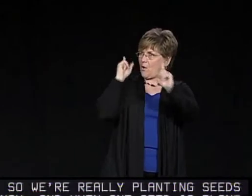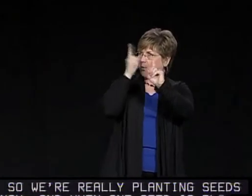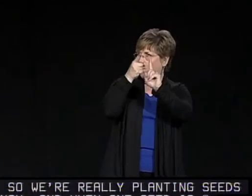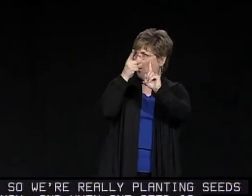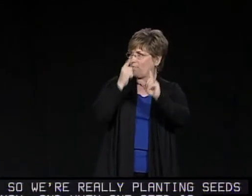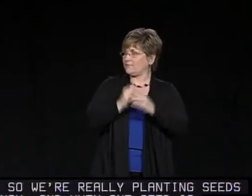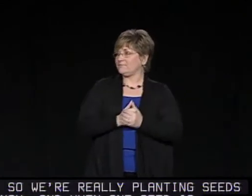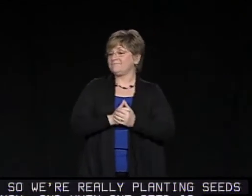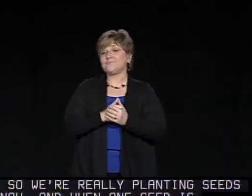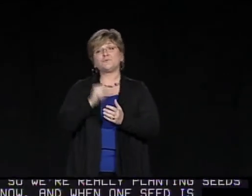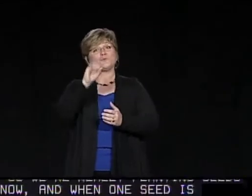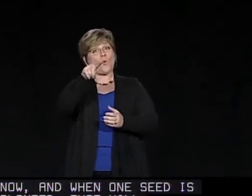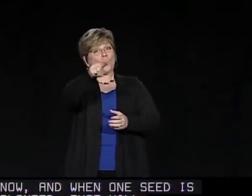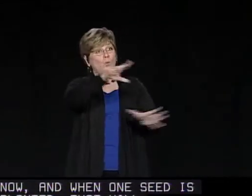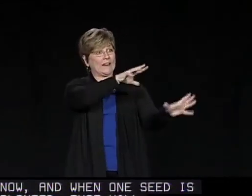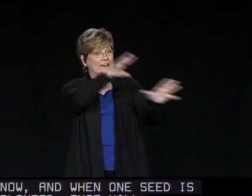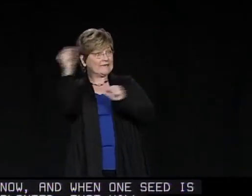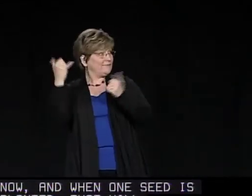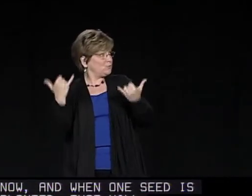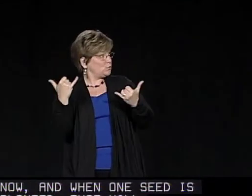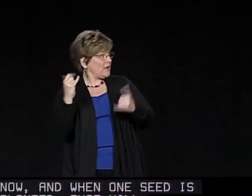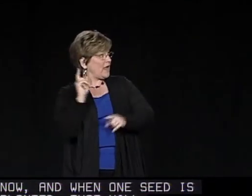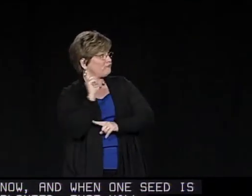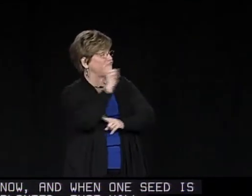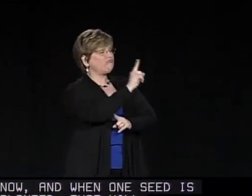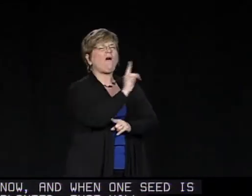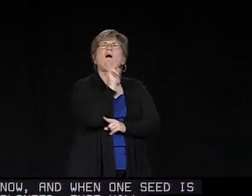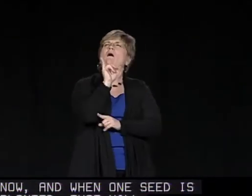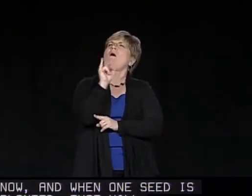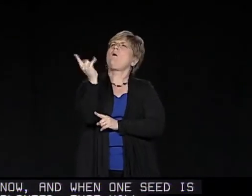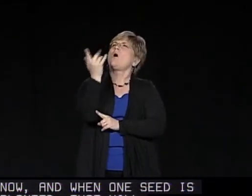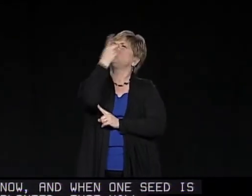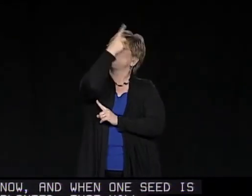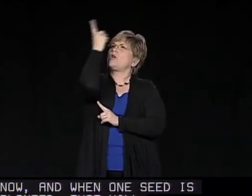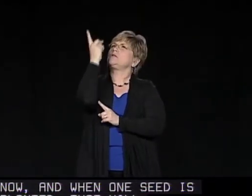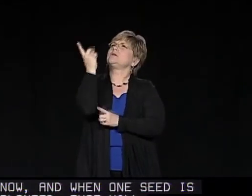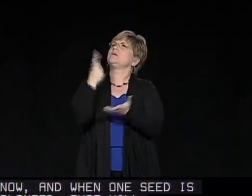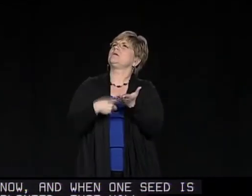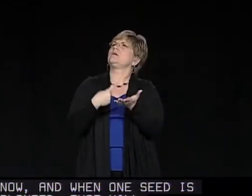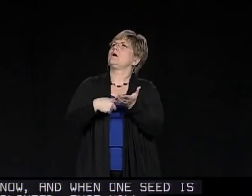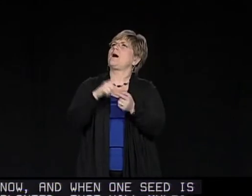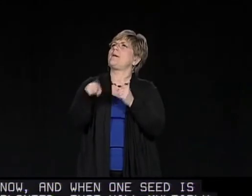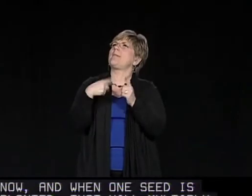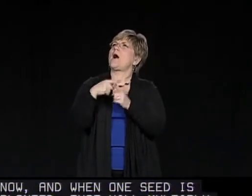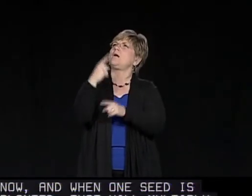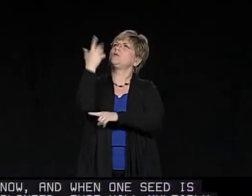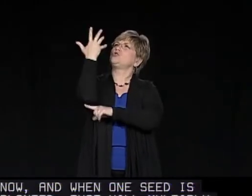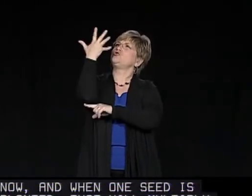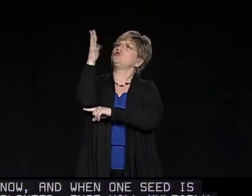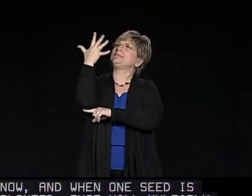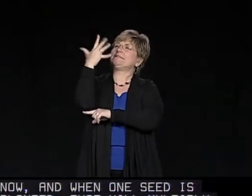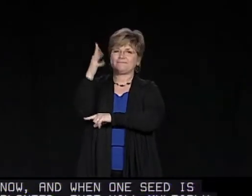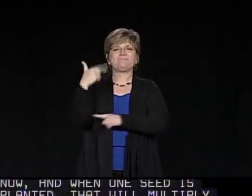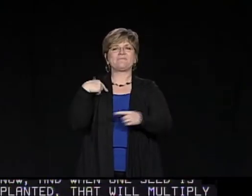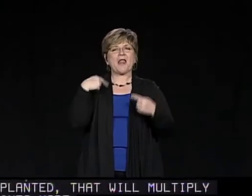into more and more. So before you leave today, I want you to just think about this tree.